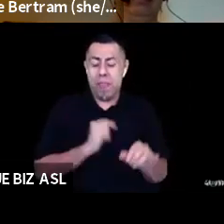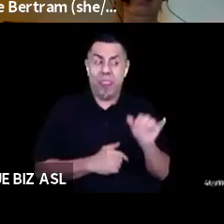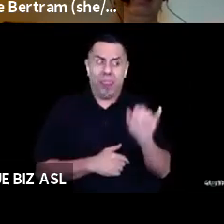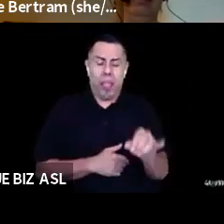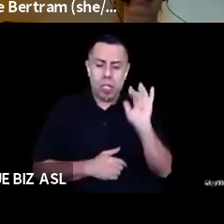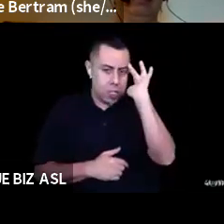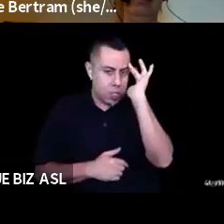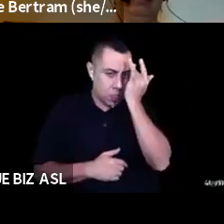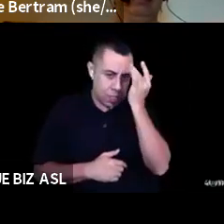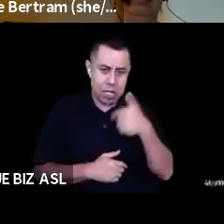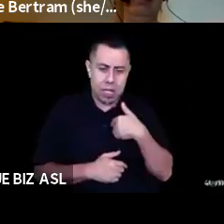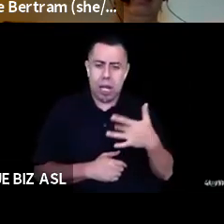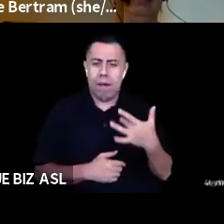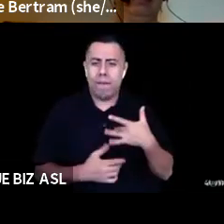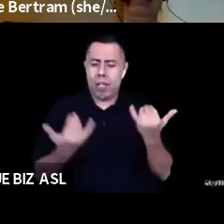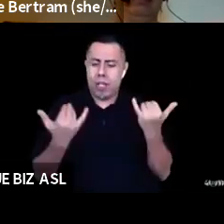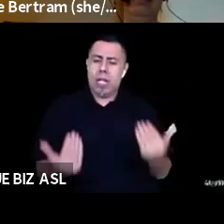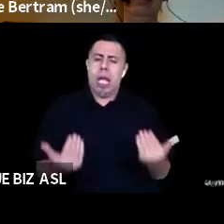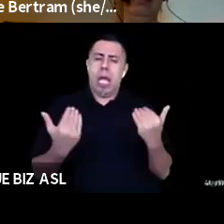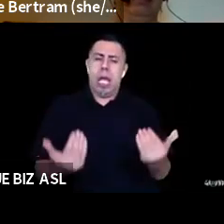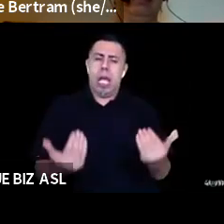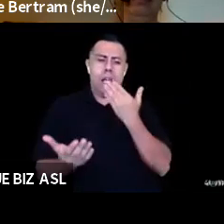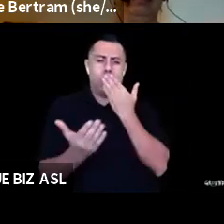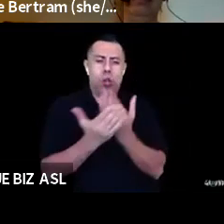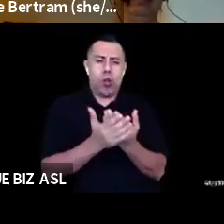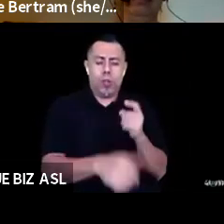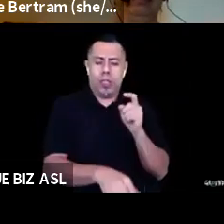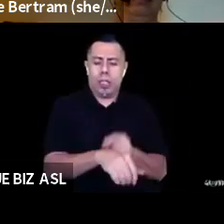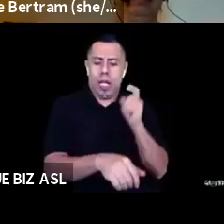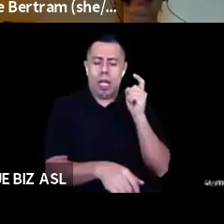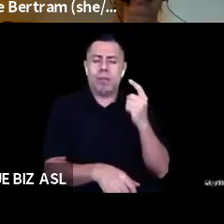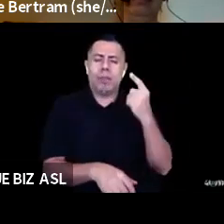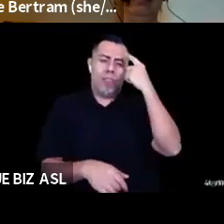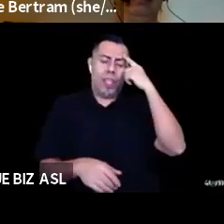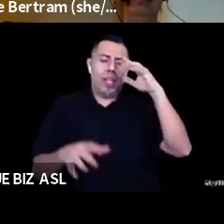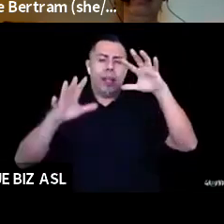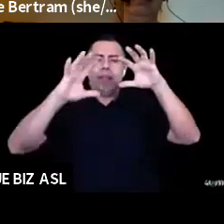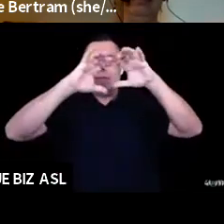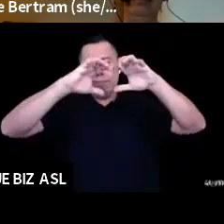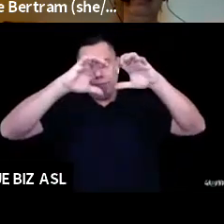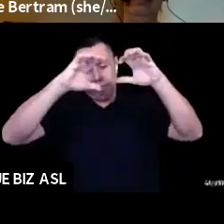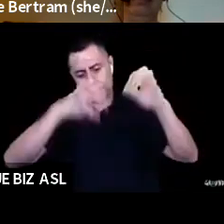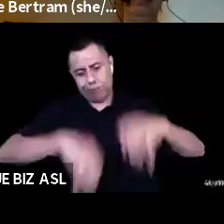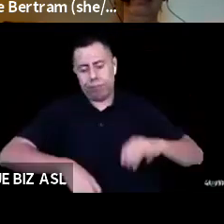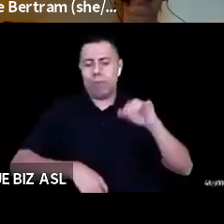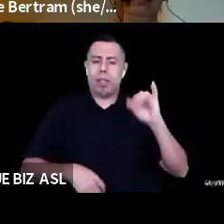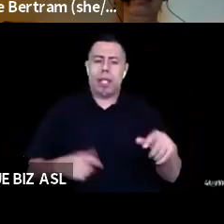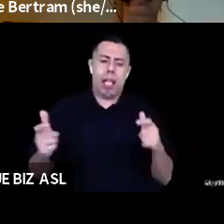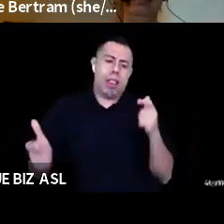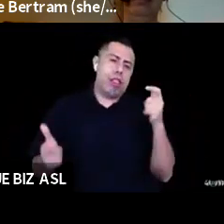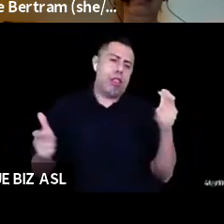to, uh, to, to think about dismantling that, that larger system. And it's, I think it's wonderful to be